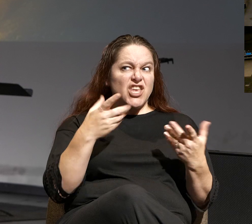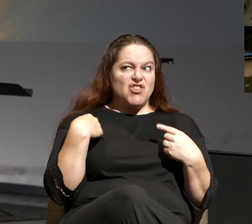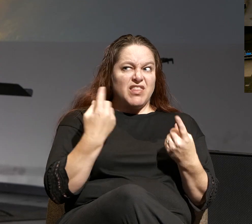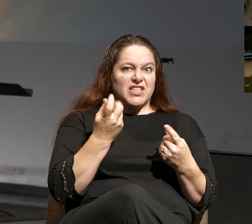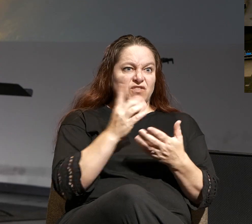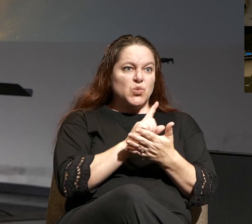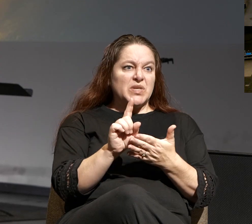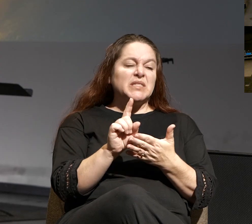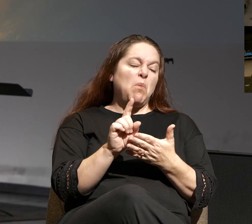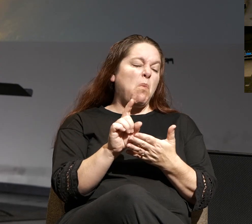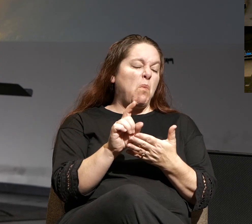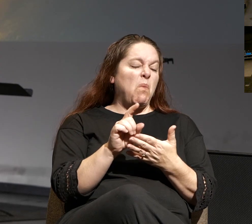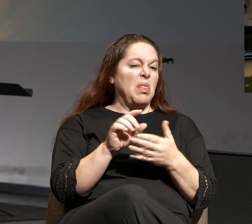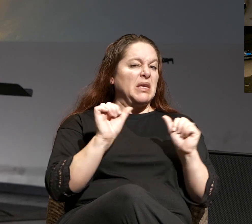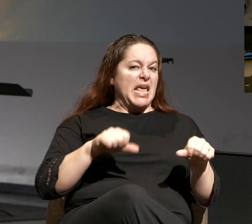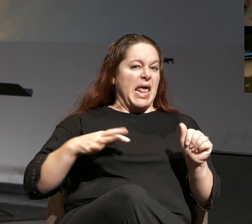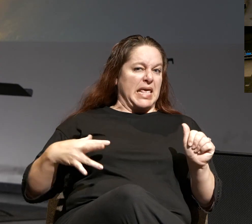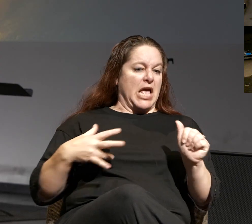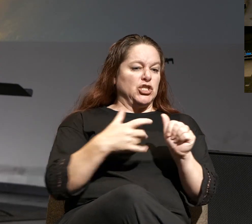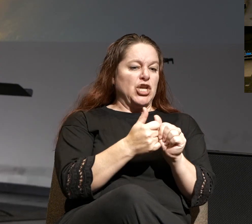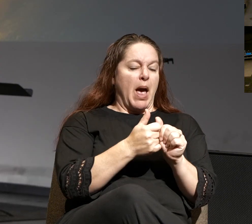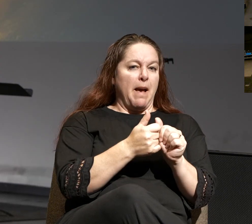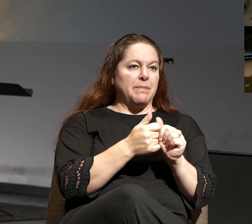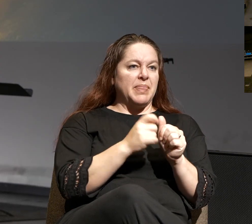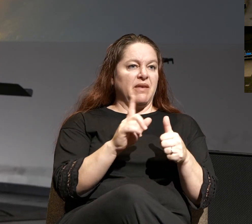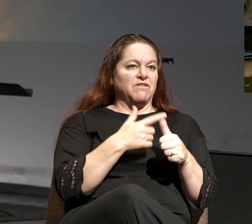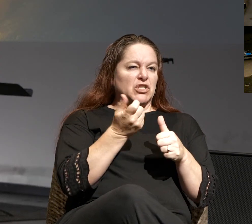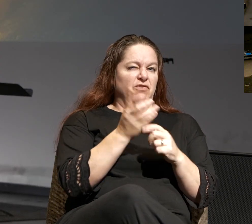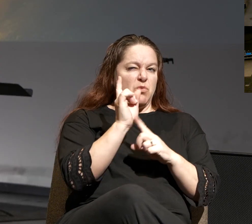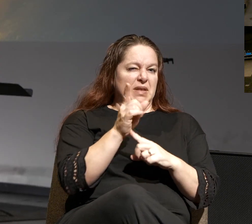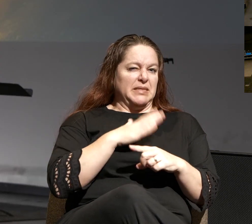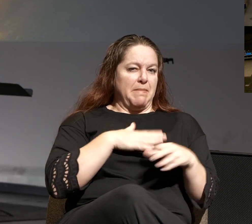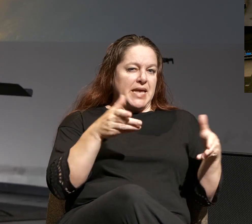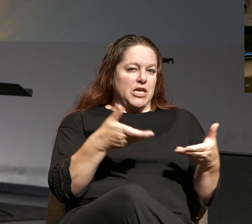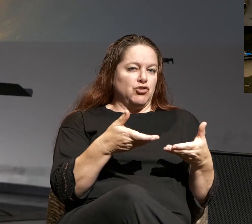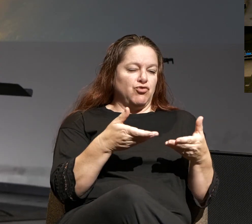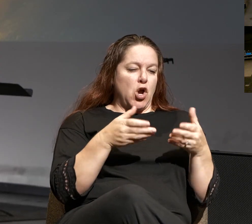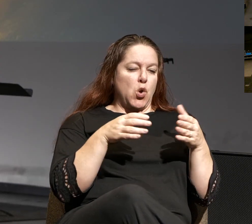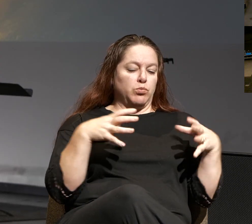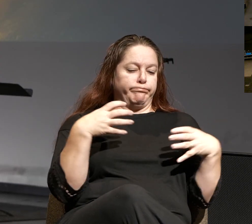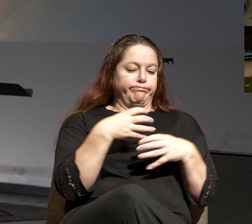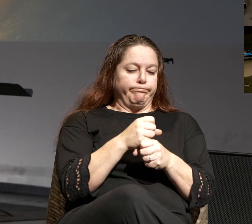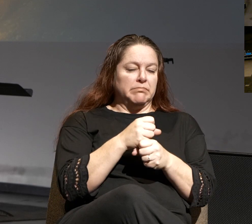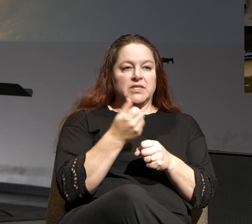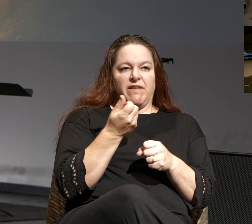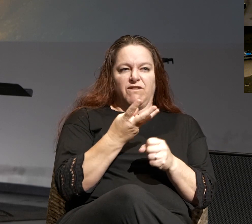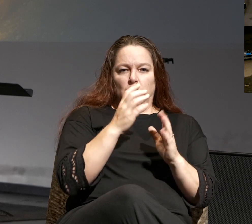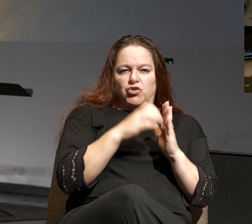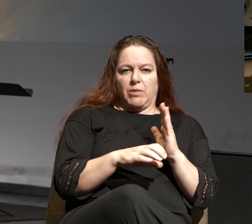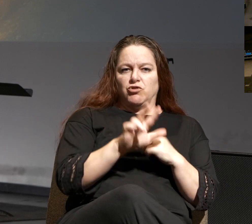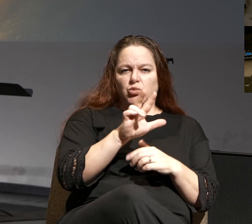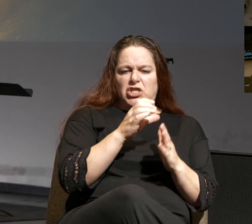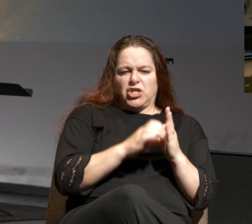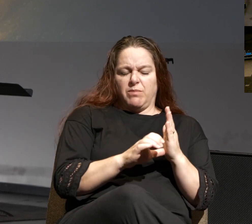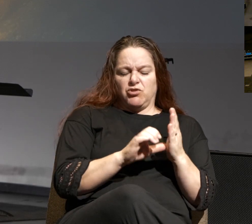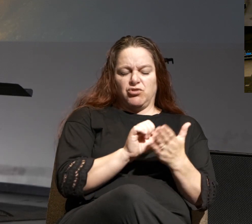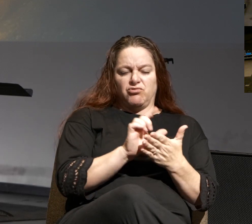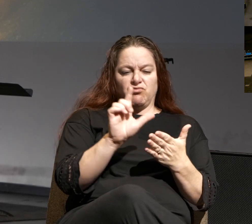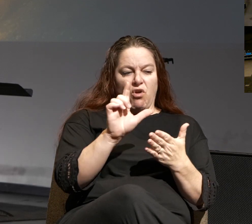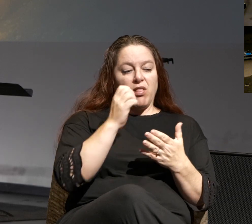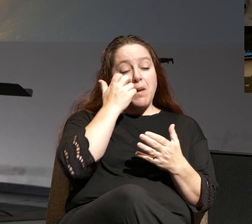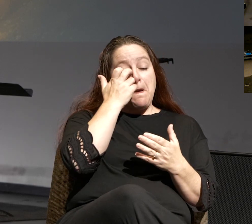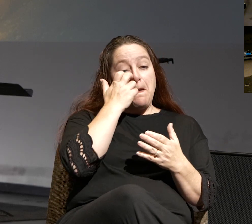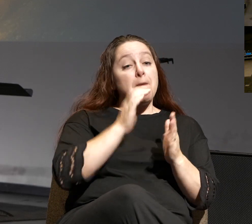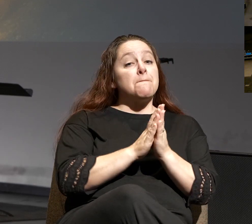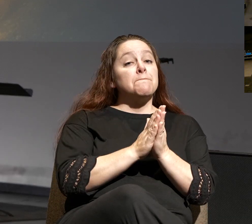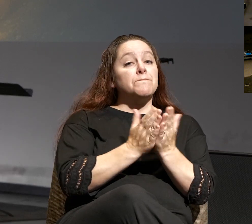you could probably actually catch up in the first couple minutes of my intro here. Only a few chapters, just three chapters to get caught up on,